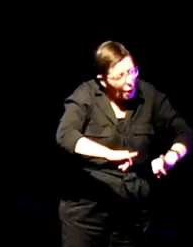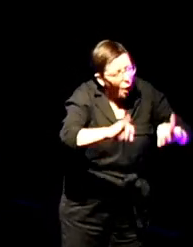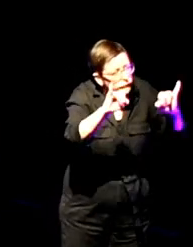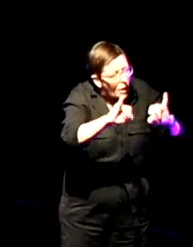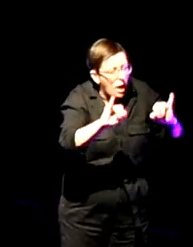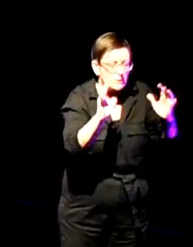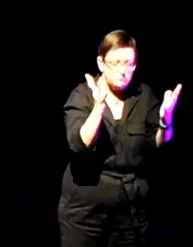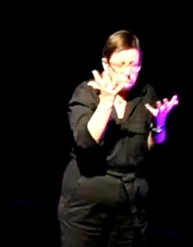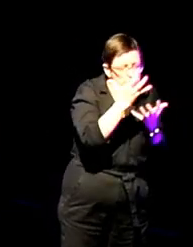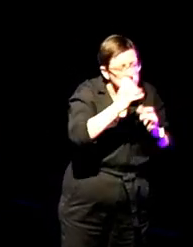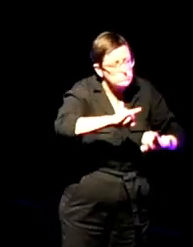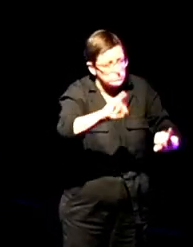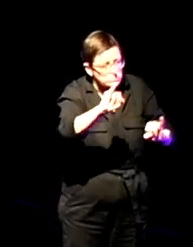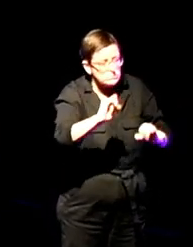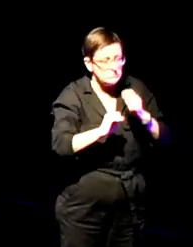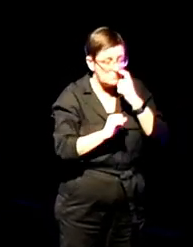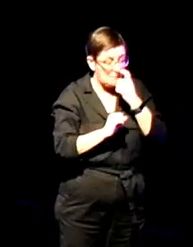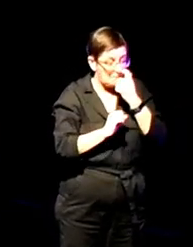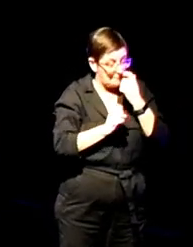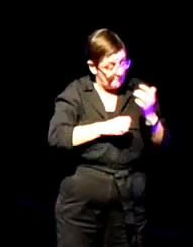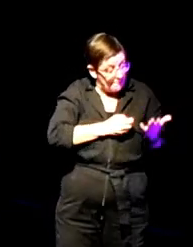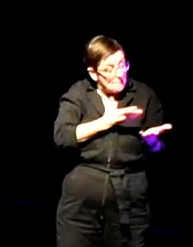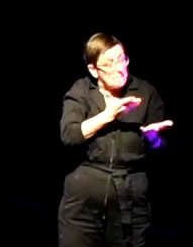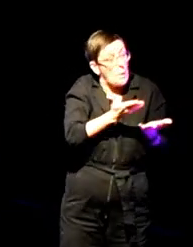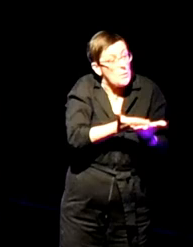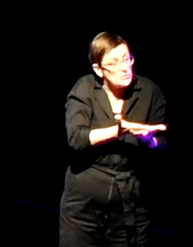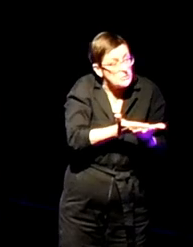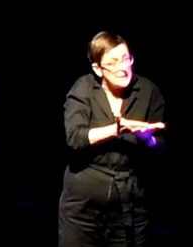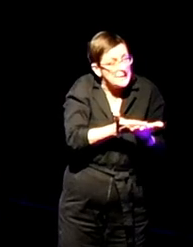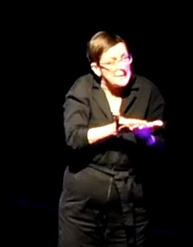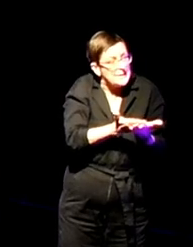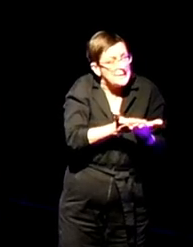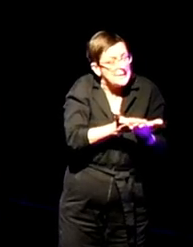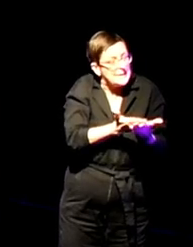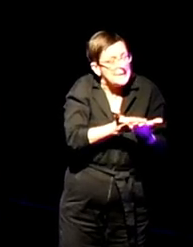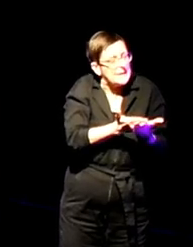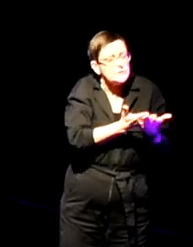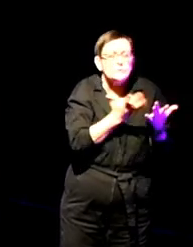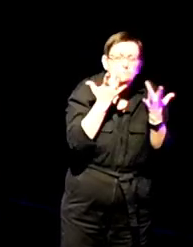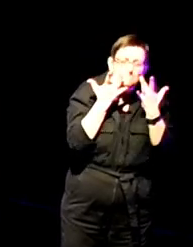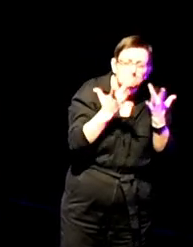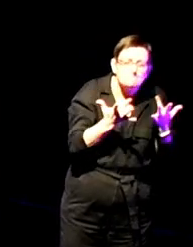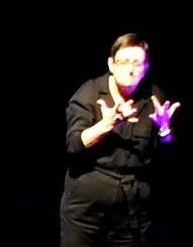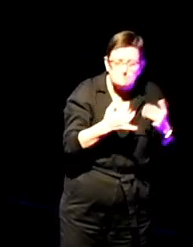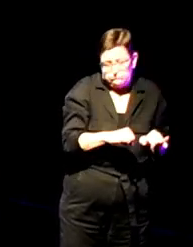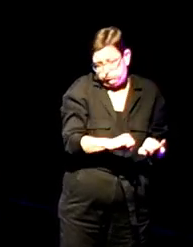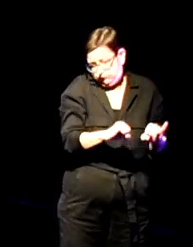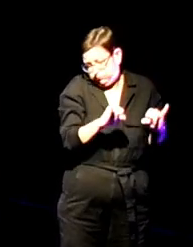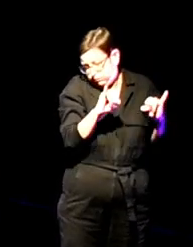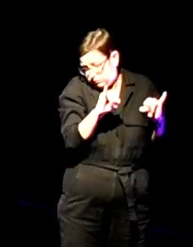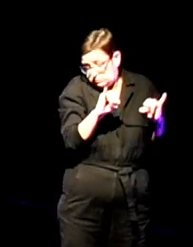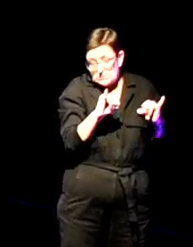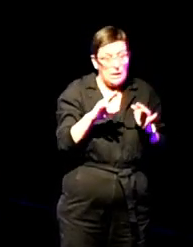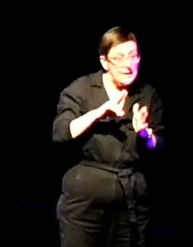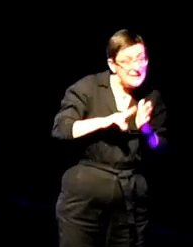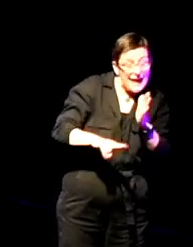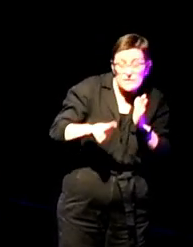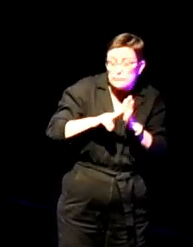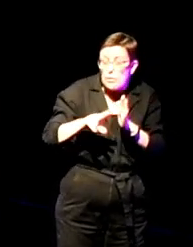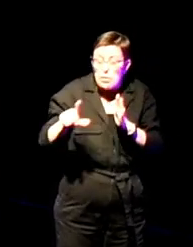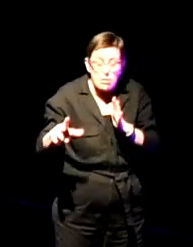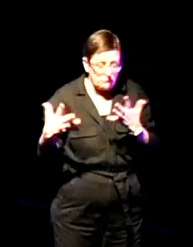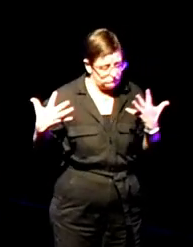for me, part of poetry is a way of bringing the grotesque, the natural, and